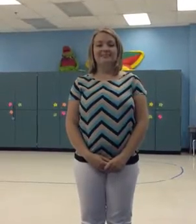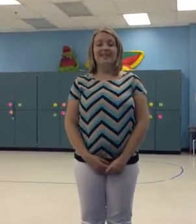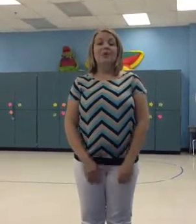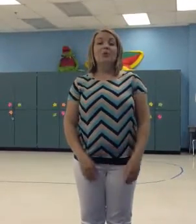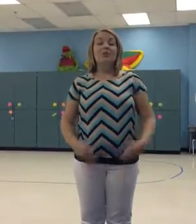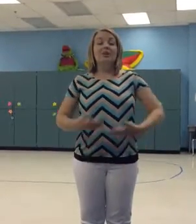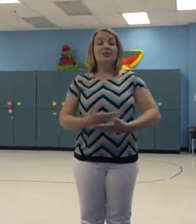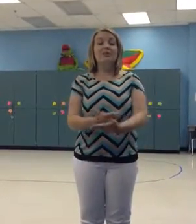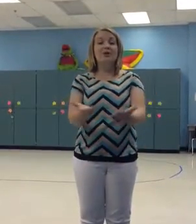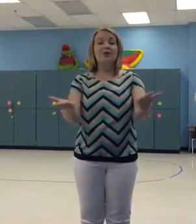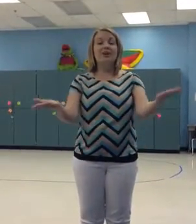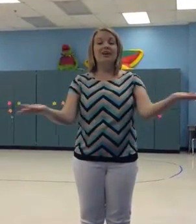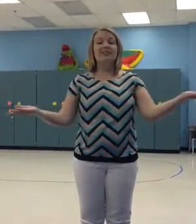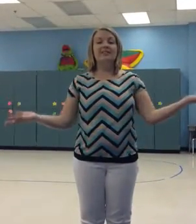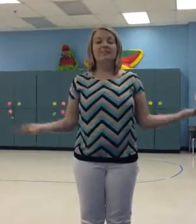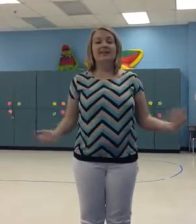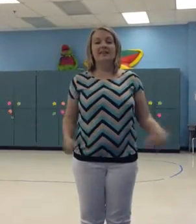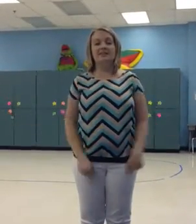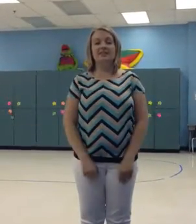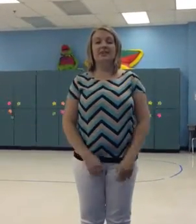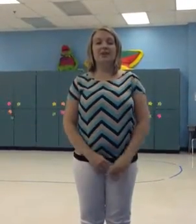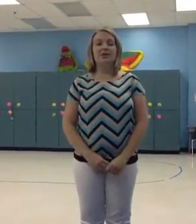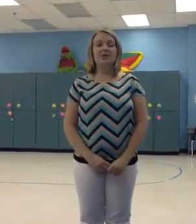We're looking forward, the place to go.